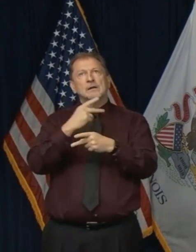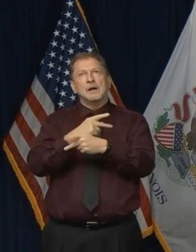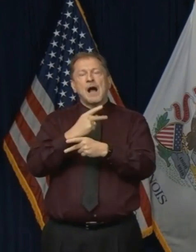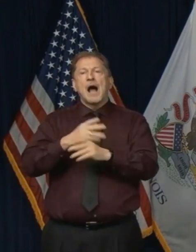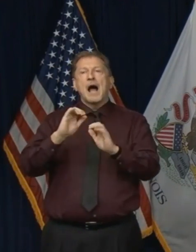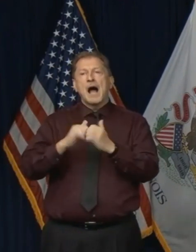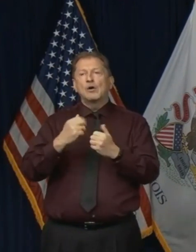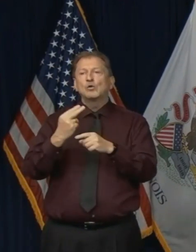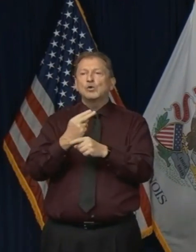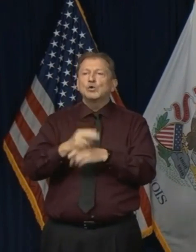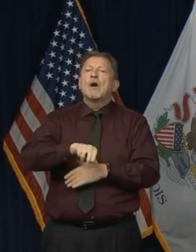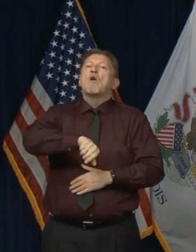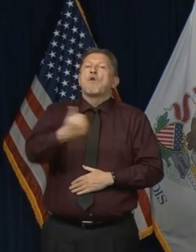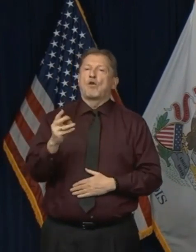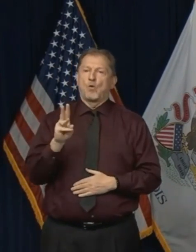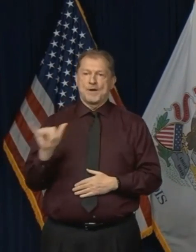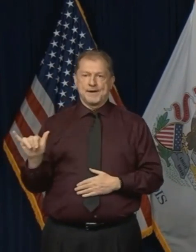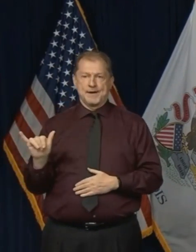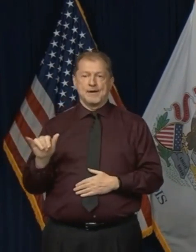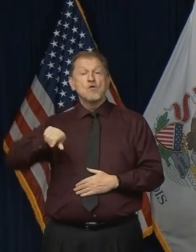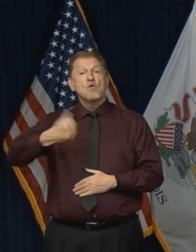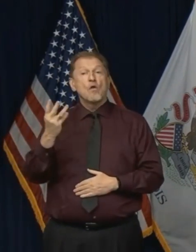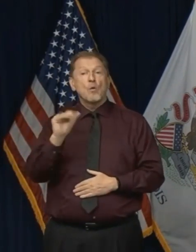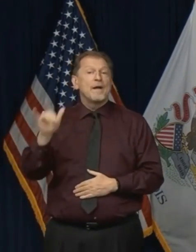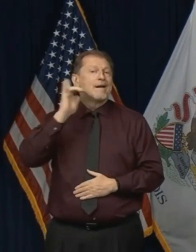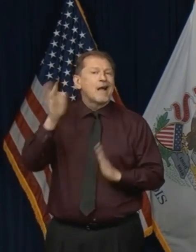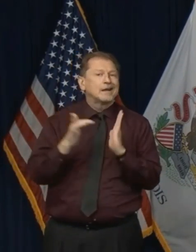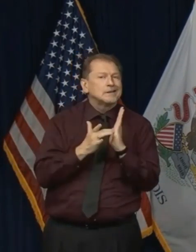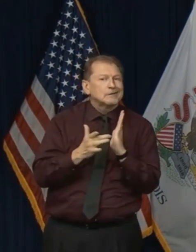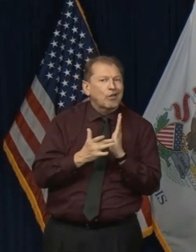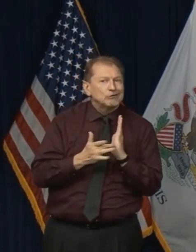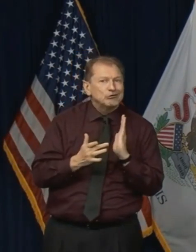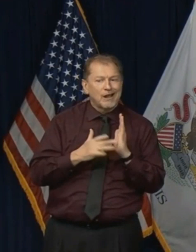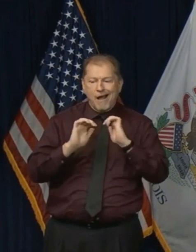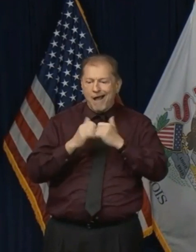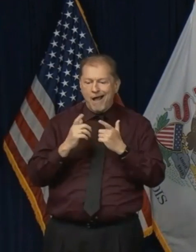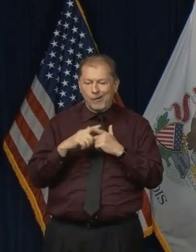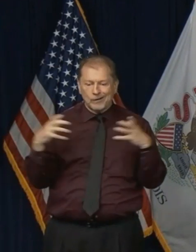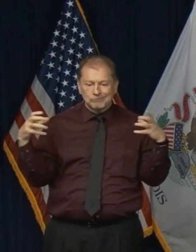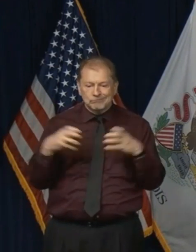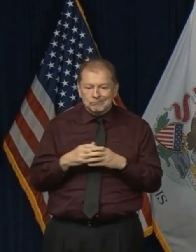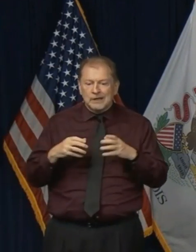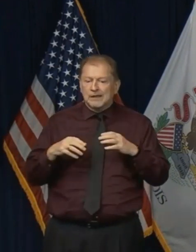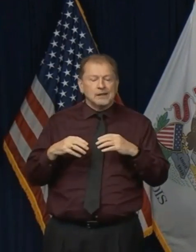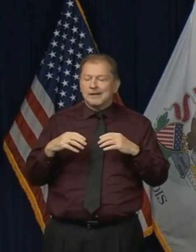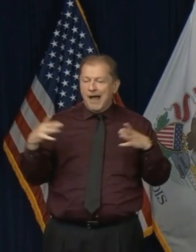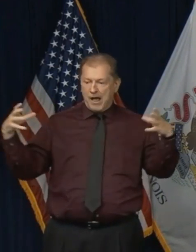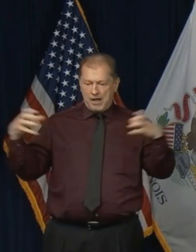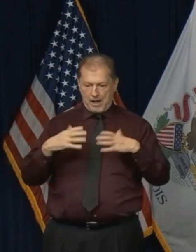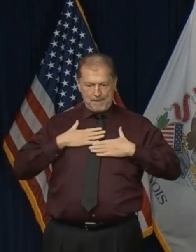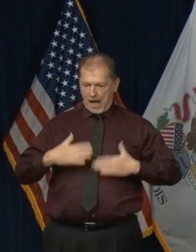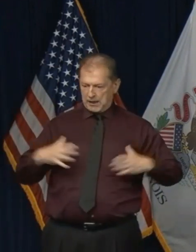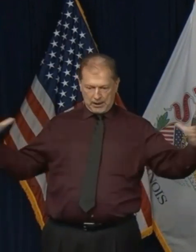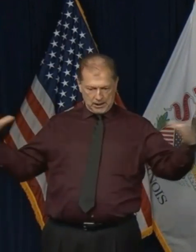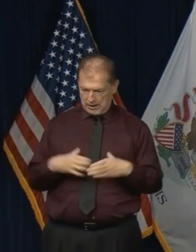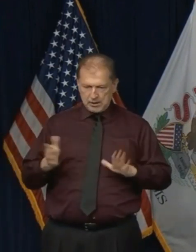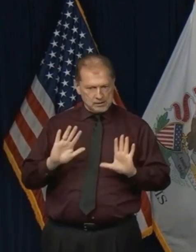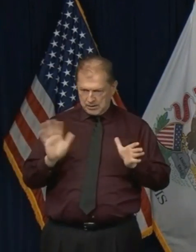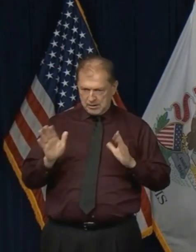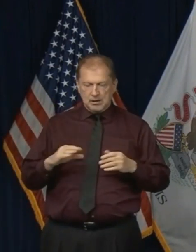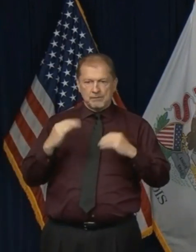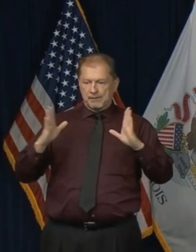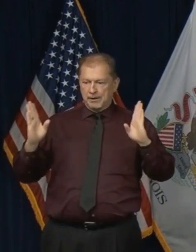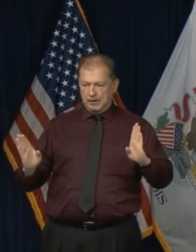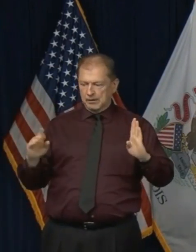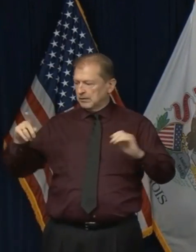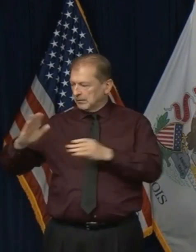technology in order for us to gather, in order to hear our pastor or a rabbi, uh, you